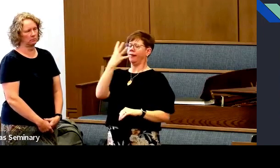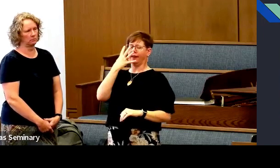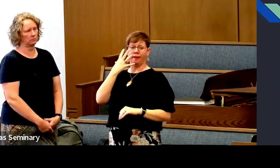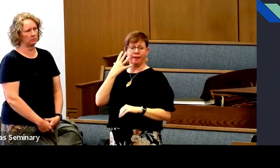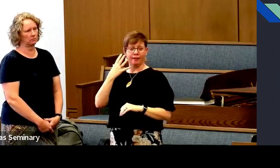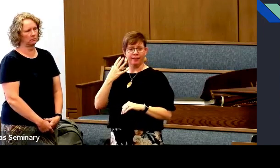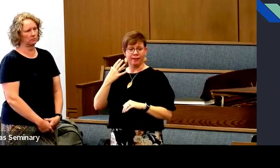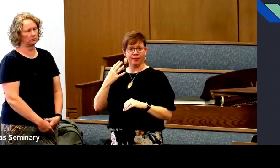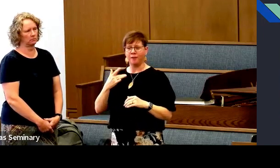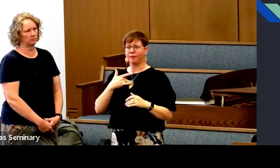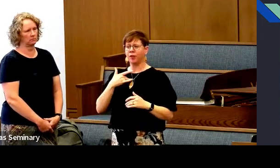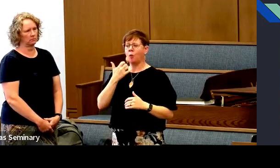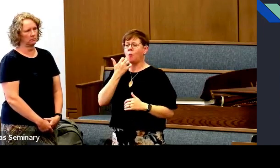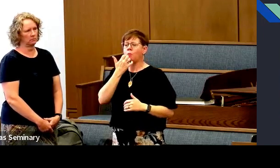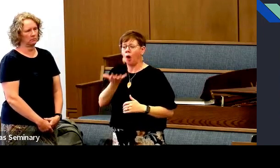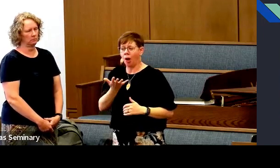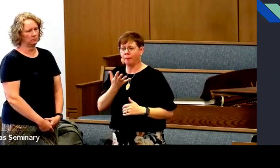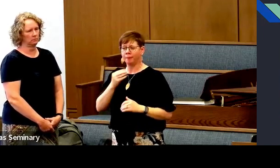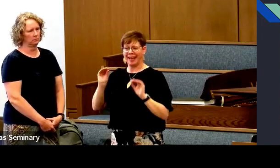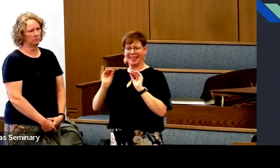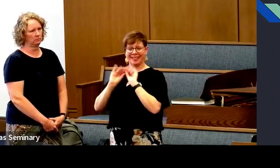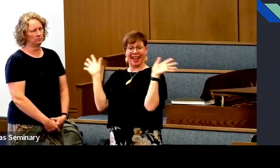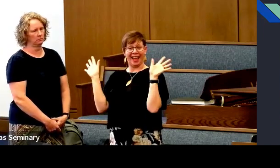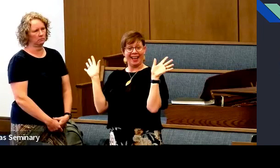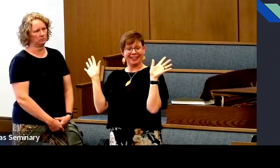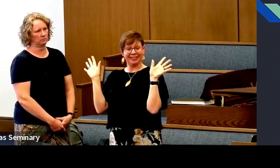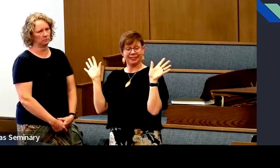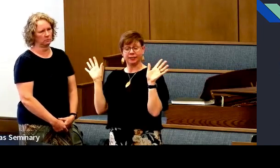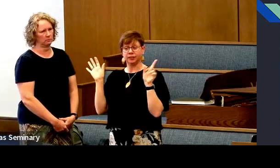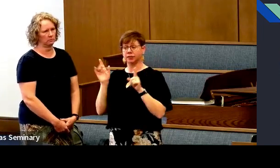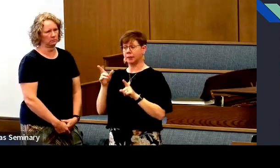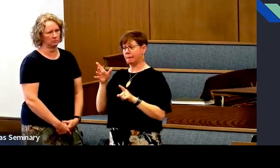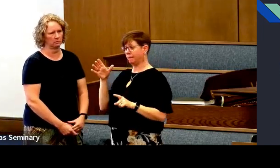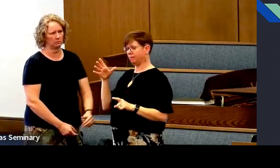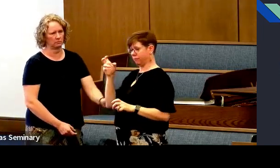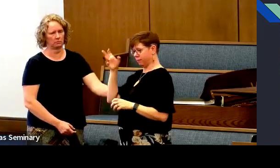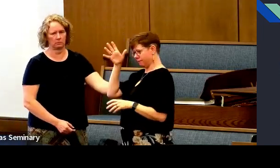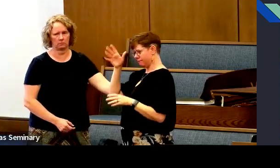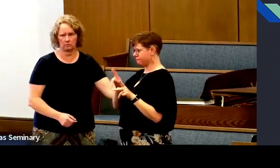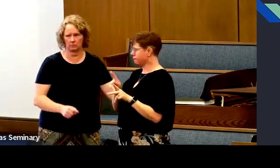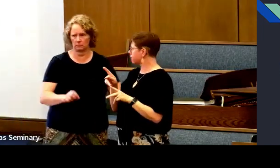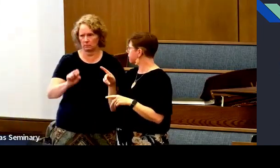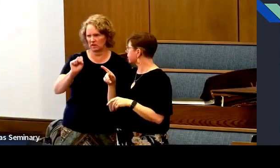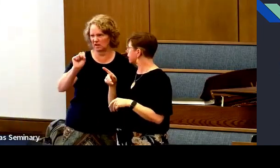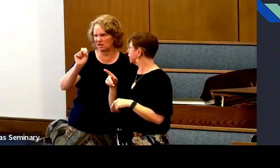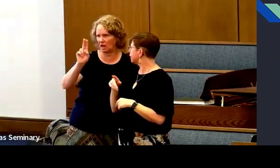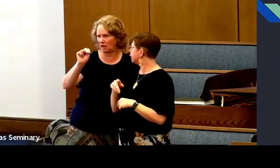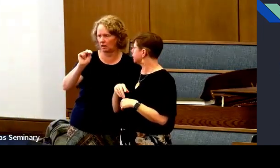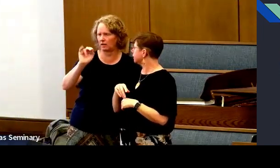When you open the blinds, the warmth of the sun comes in.